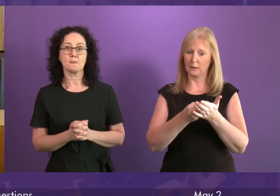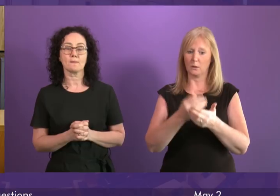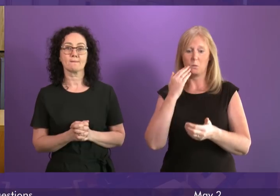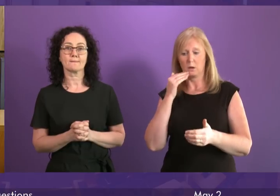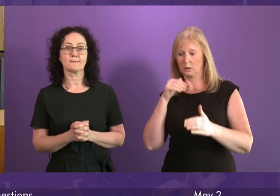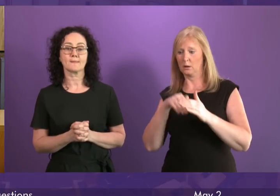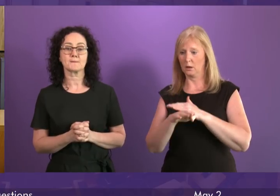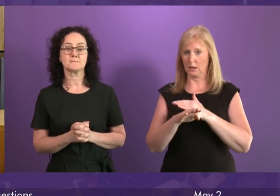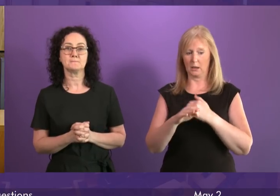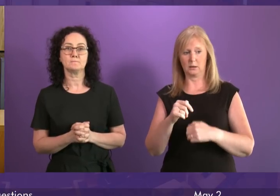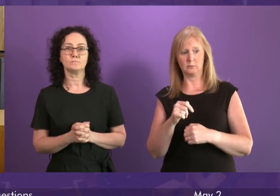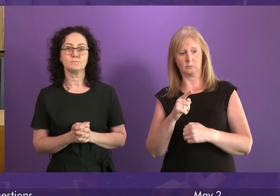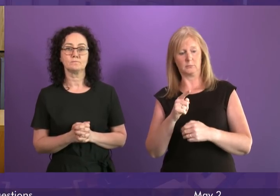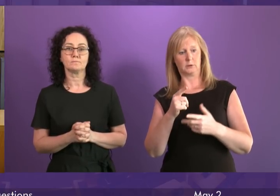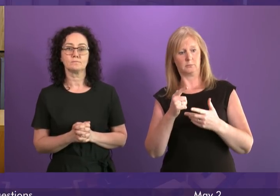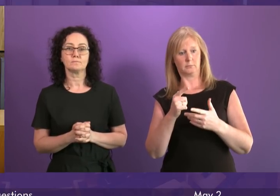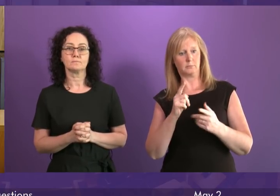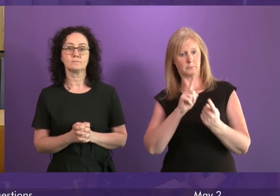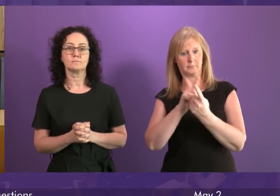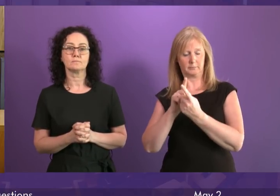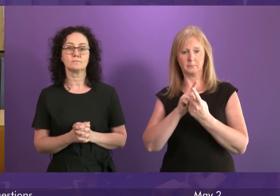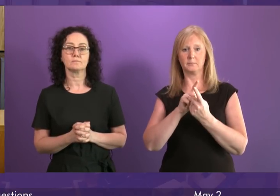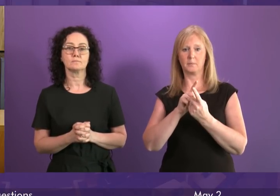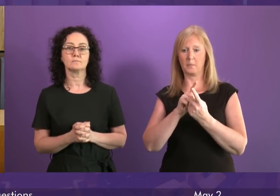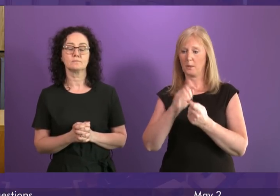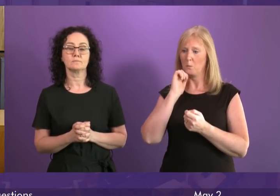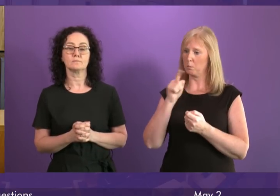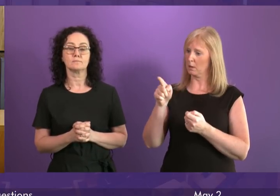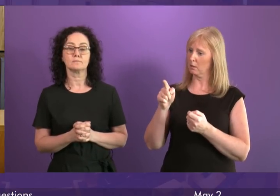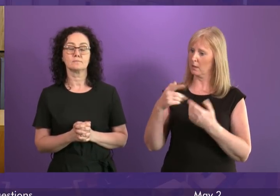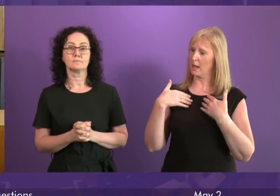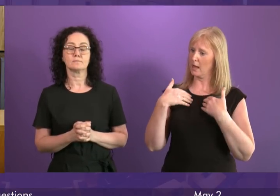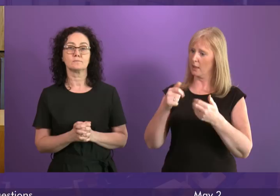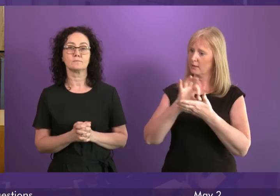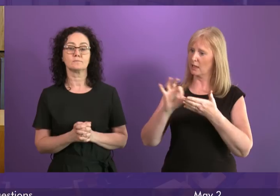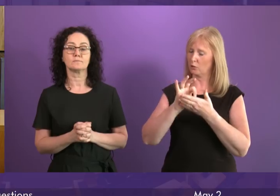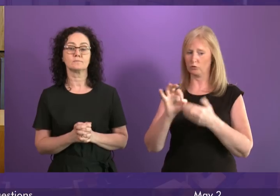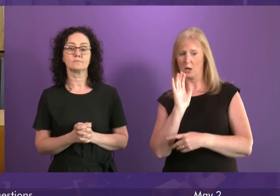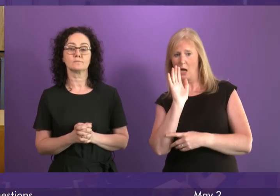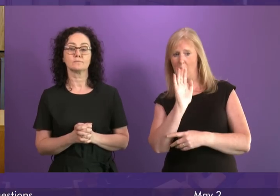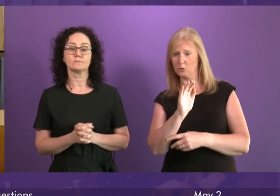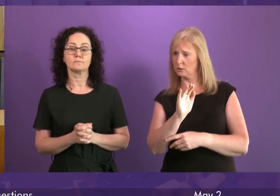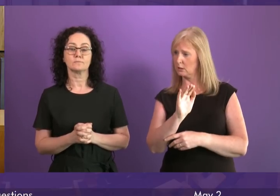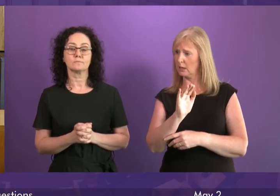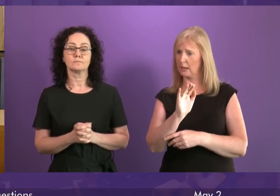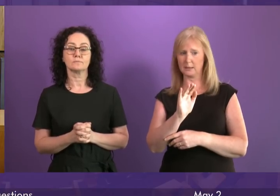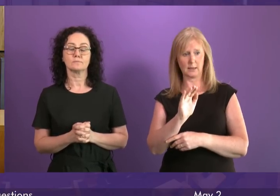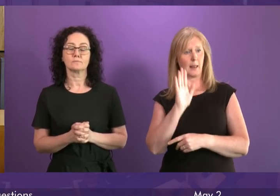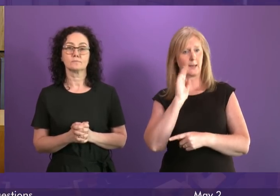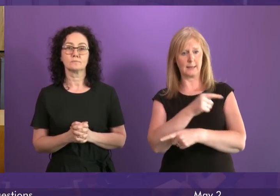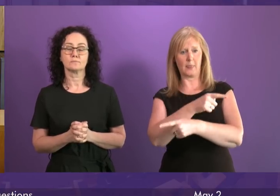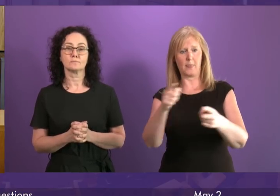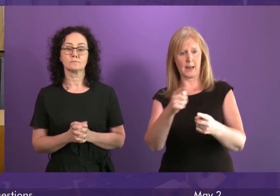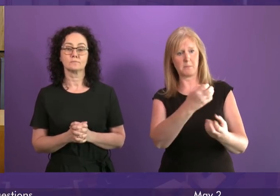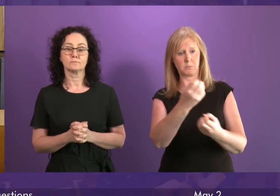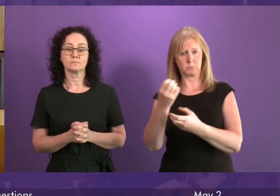Chamber. Well, the First Minister and the Health Secretary go outside and listen, listen to the GMB, Unison and the